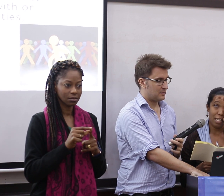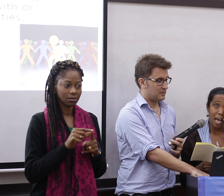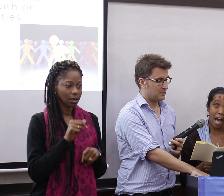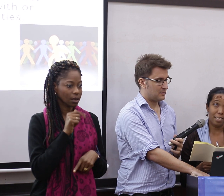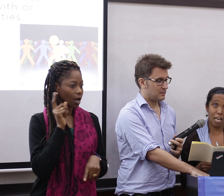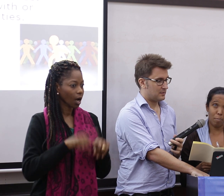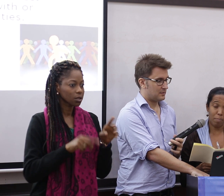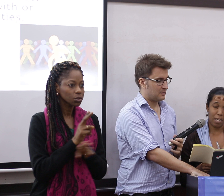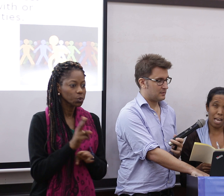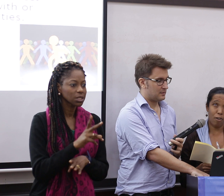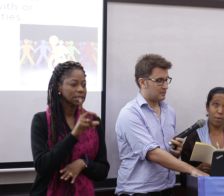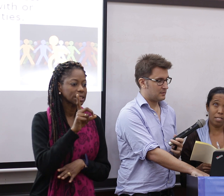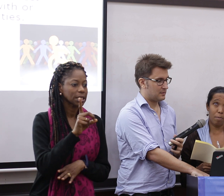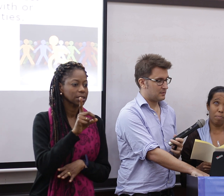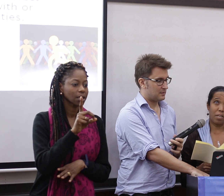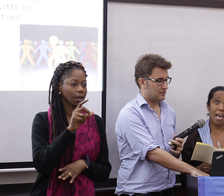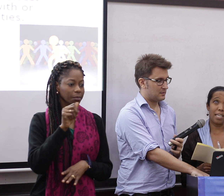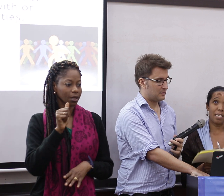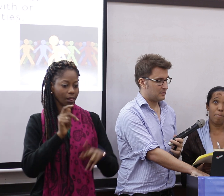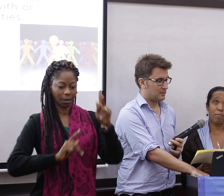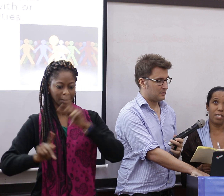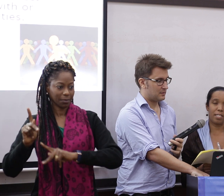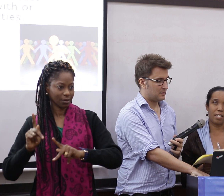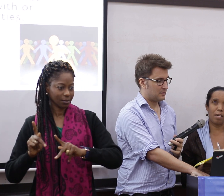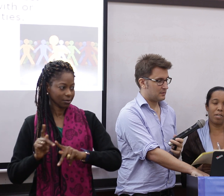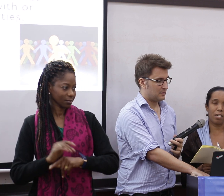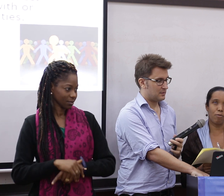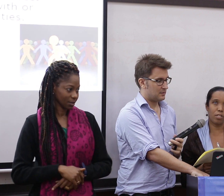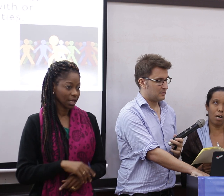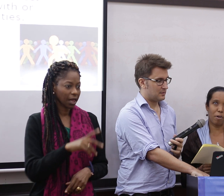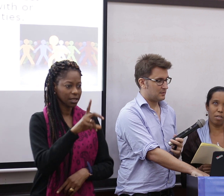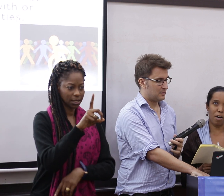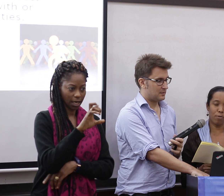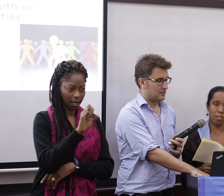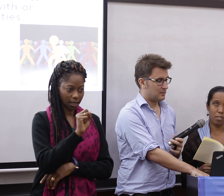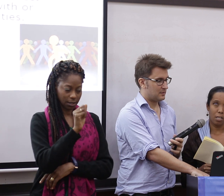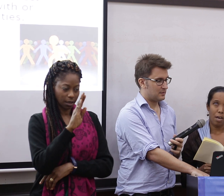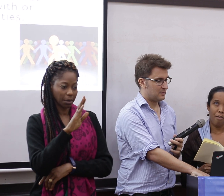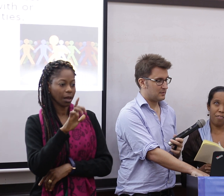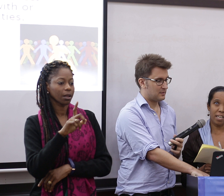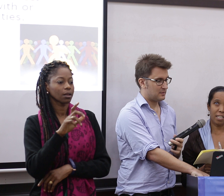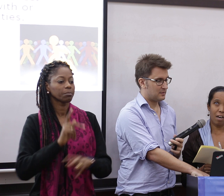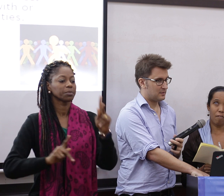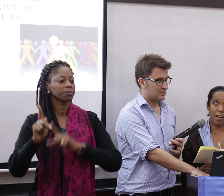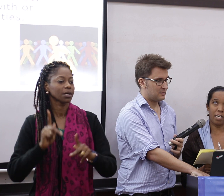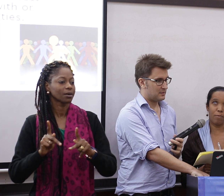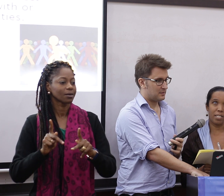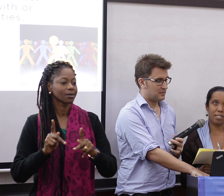I tell people, I tell tell people, tell people, anytime the word disabled go to come out your mouth, think of another way to